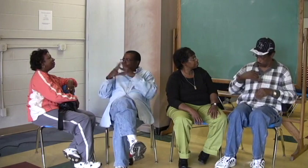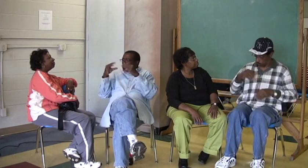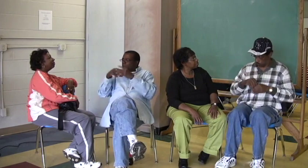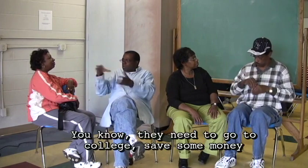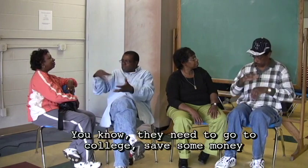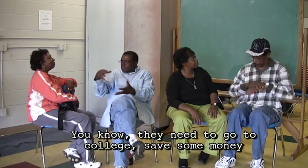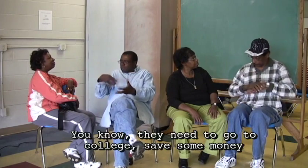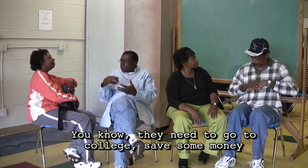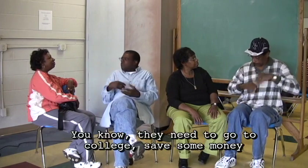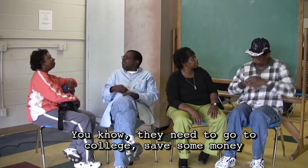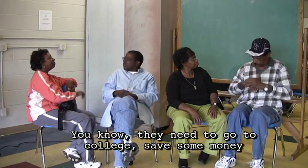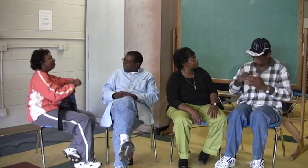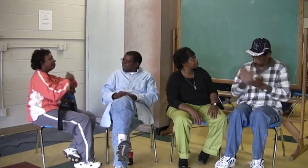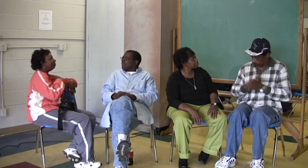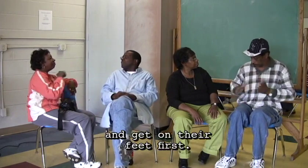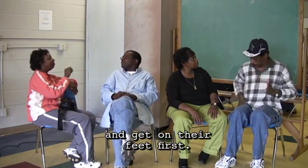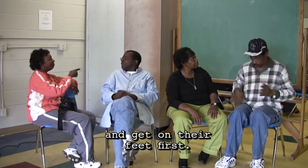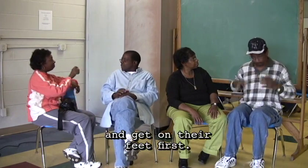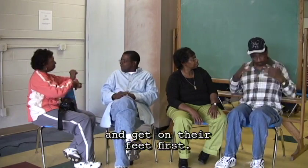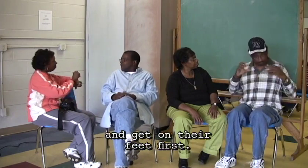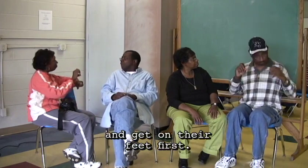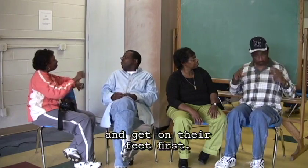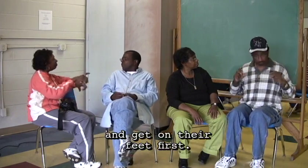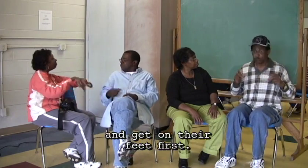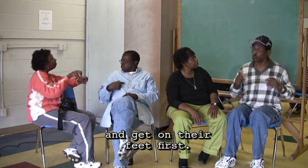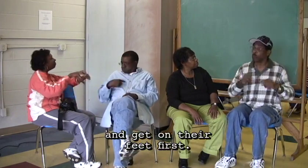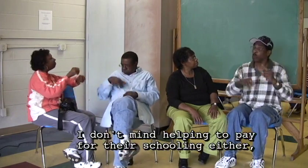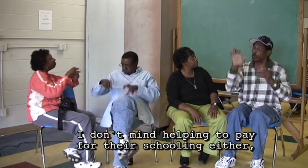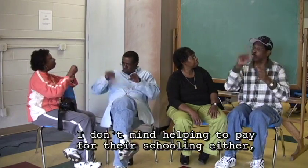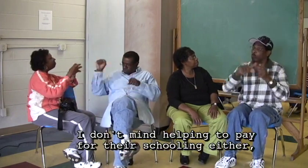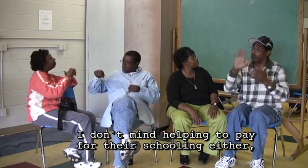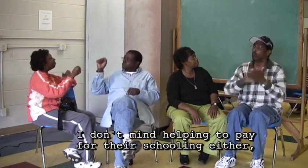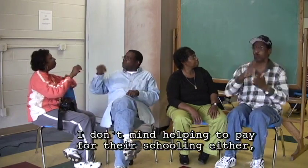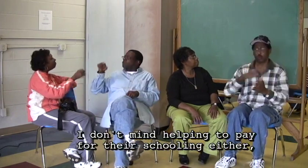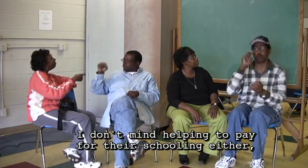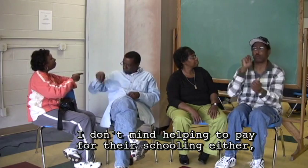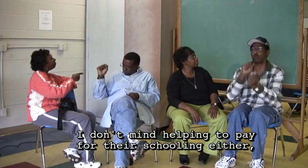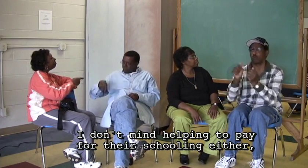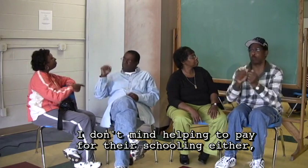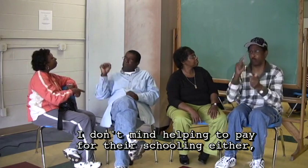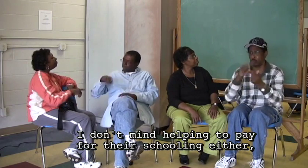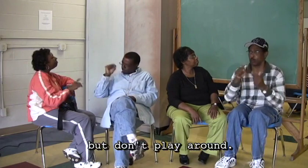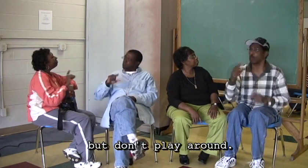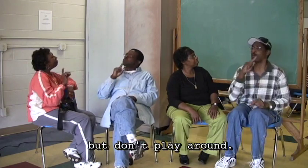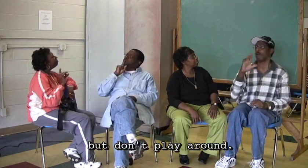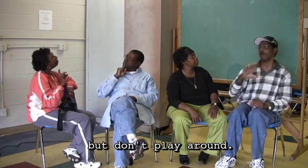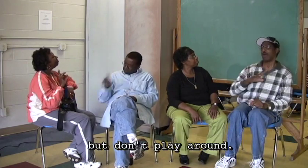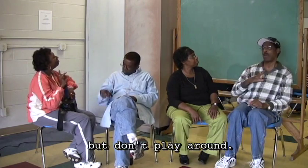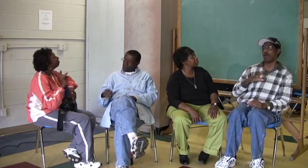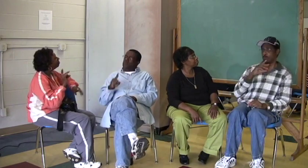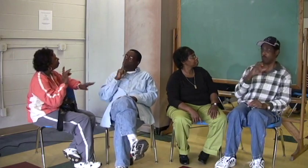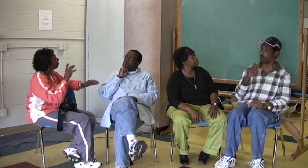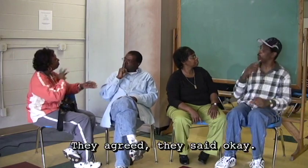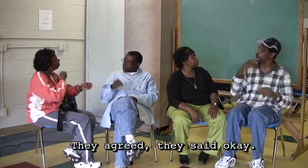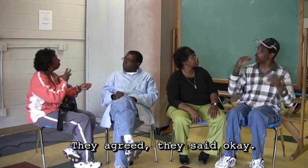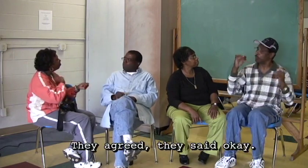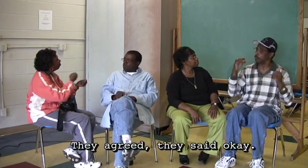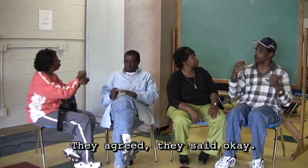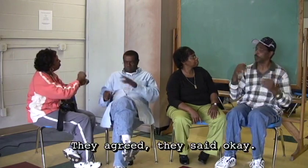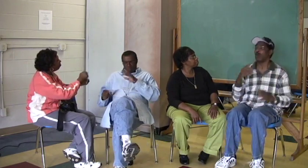You know, they need to go to college, save some money, and get on their feet first. I don't mind helping to pay for their schooling either, but don't play around. They agreed. They said, okay.